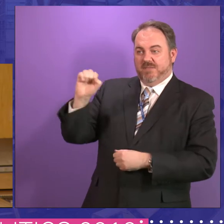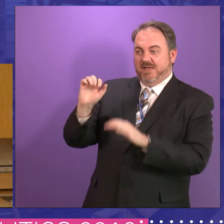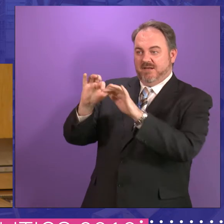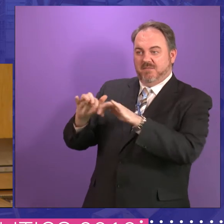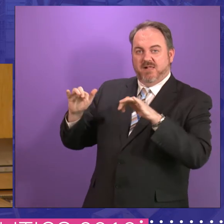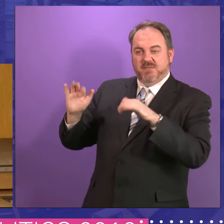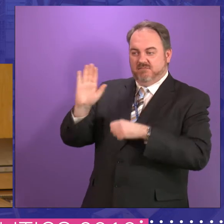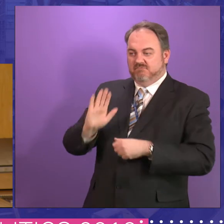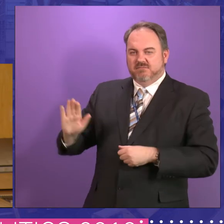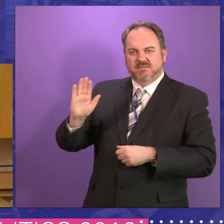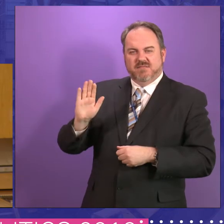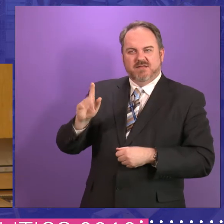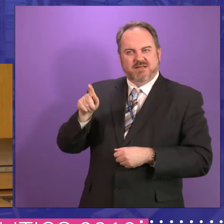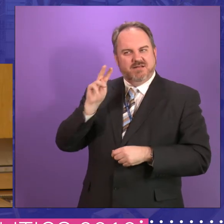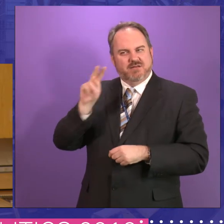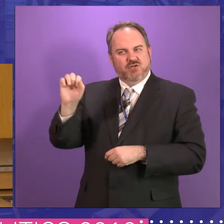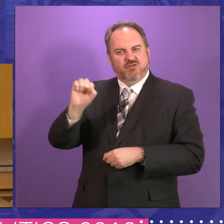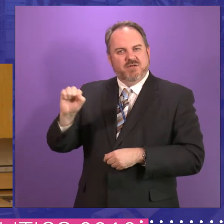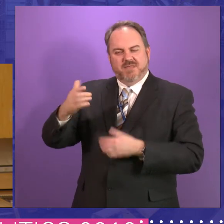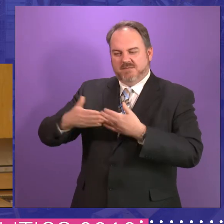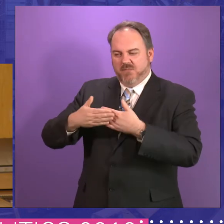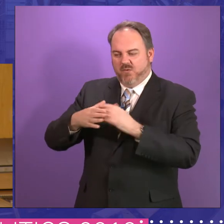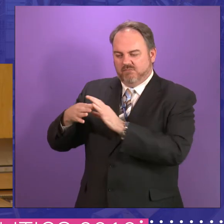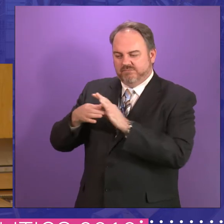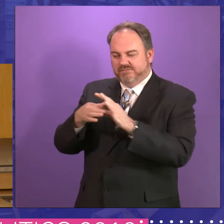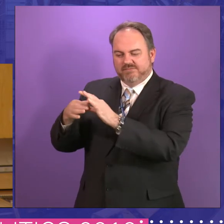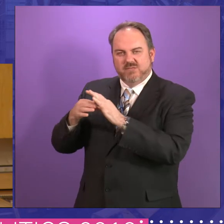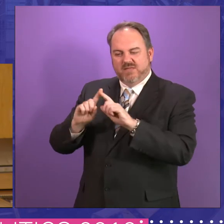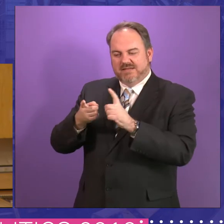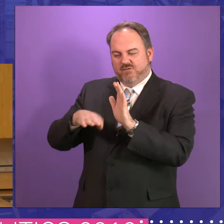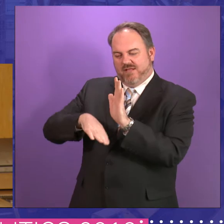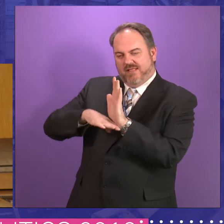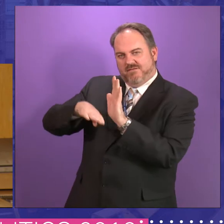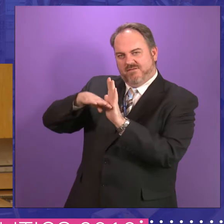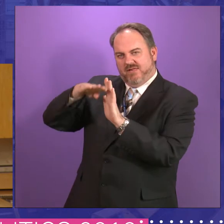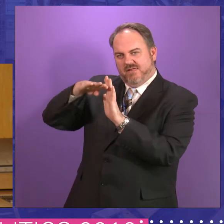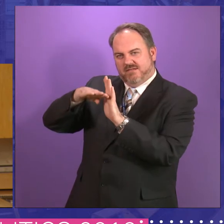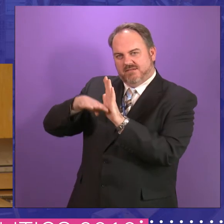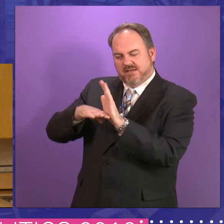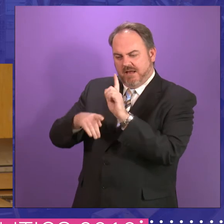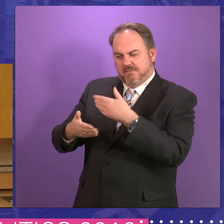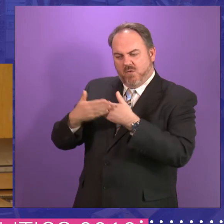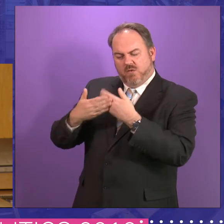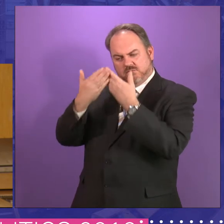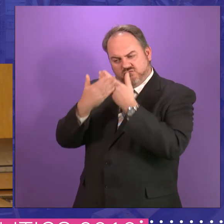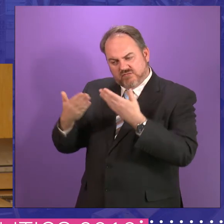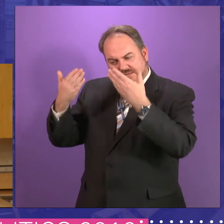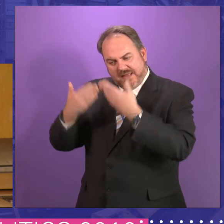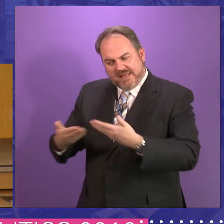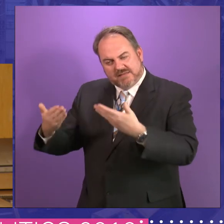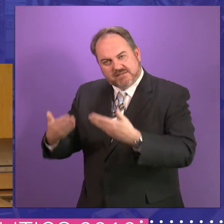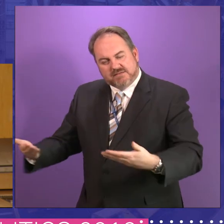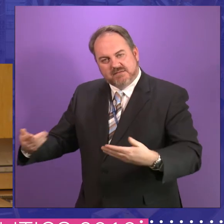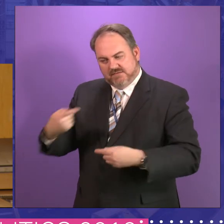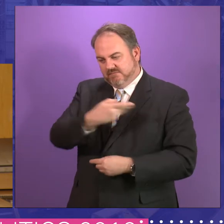there's much more interface facing taking place between different levels and more respect. And I believe that